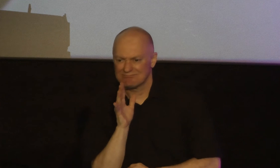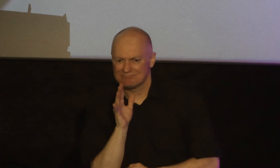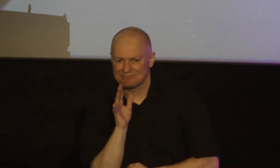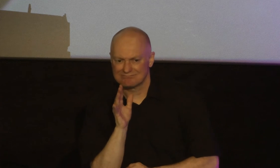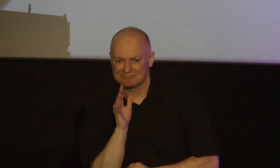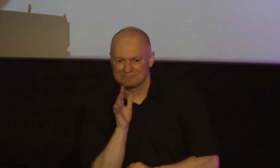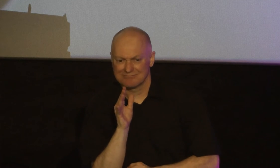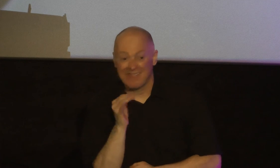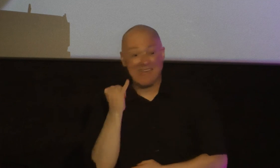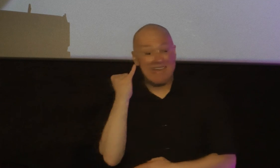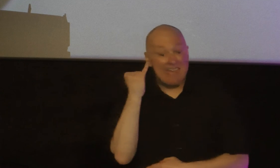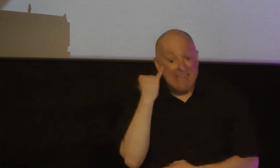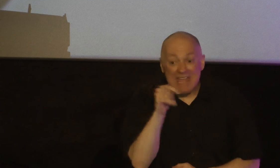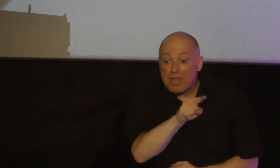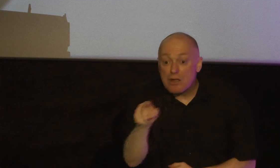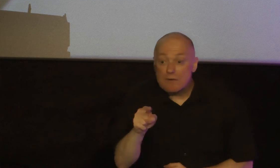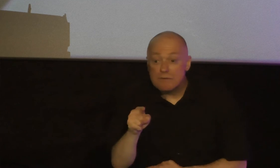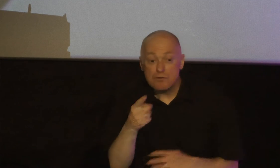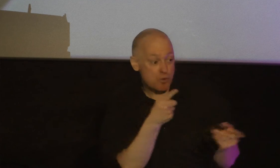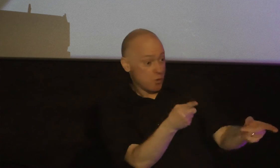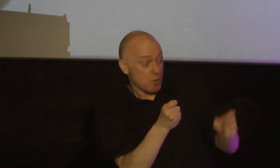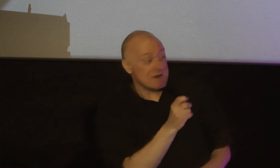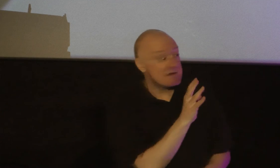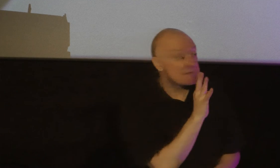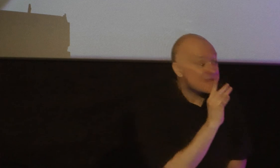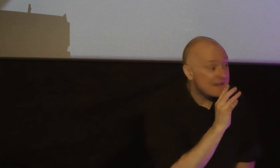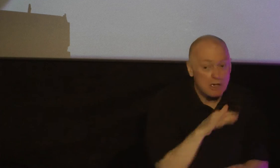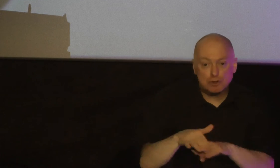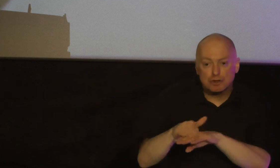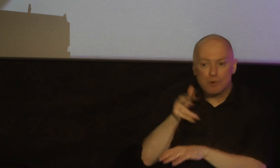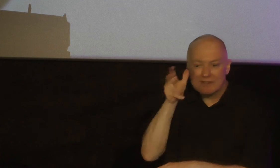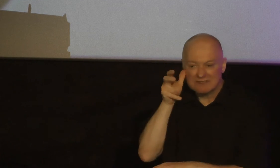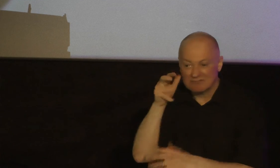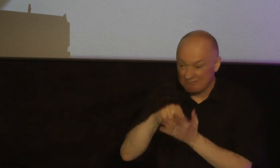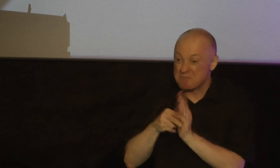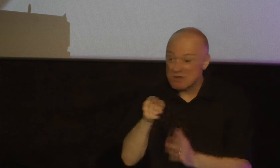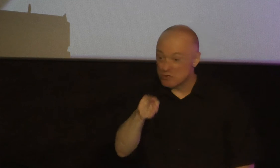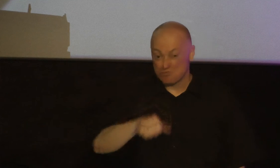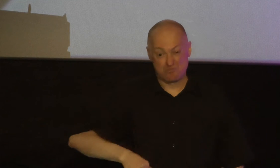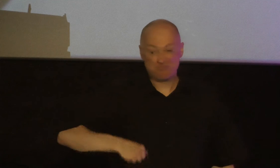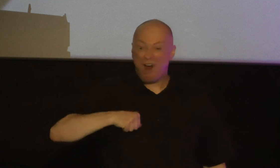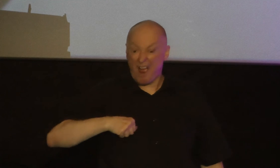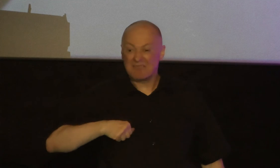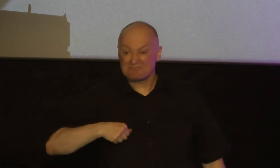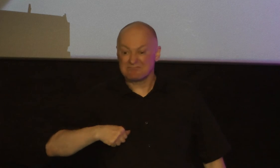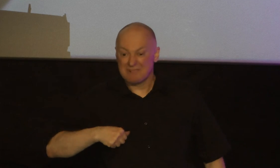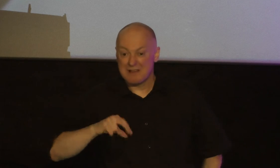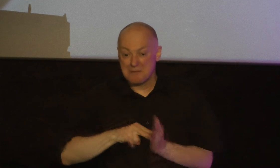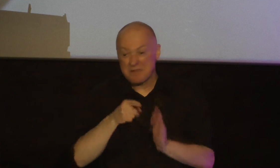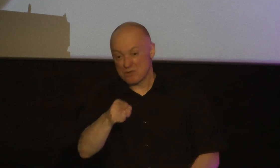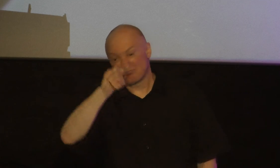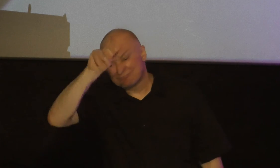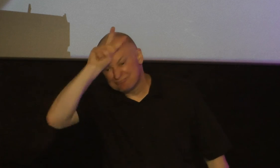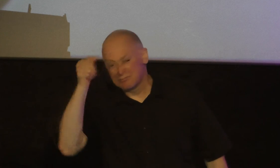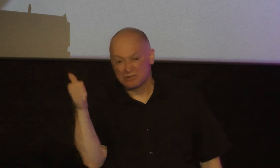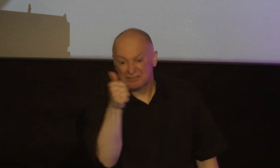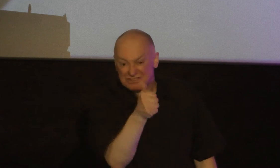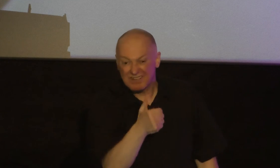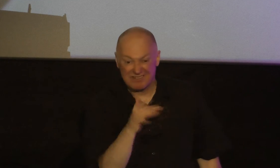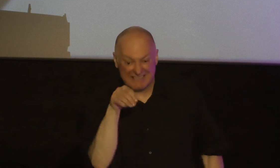and if we are in fact quick to speak and slow to listen it reveals pride in our lives and it reveals ignorance in our hearts in